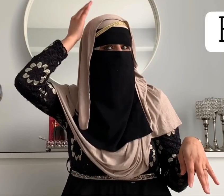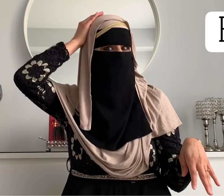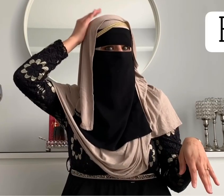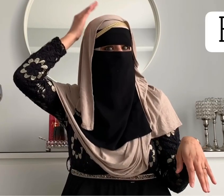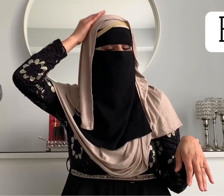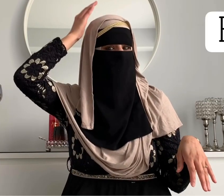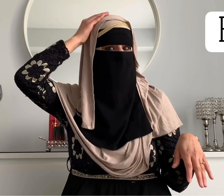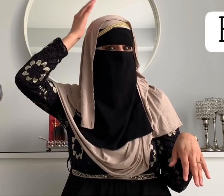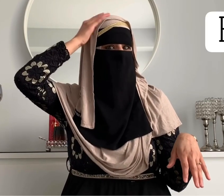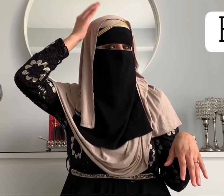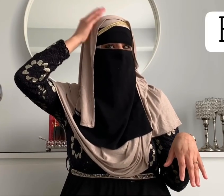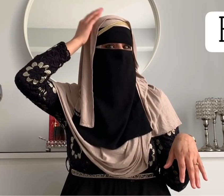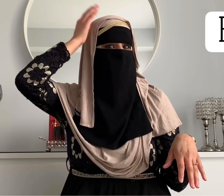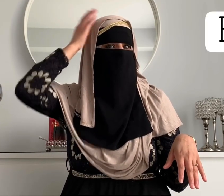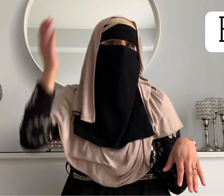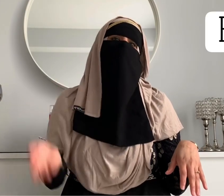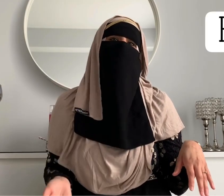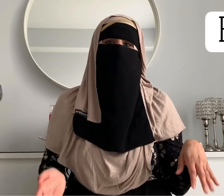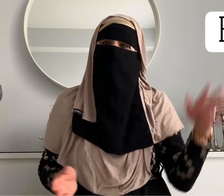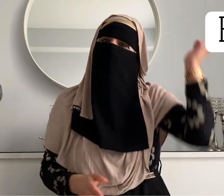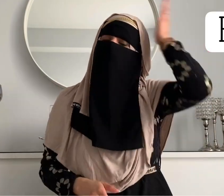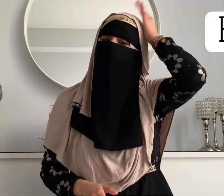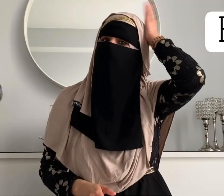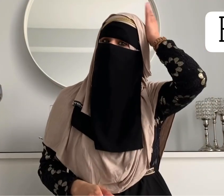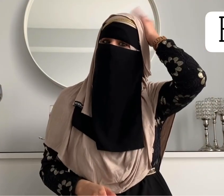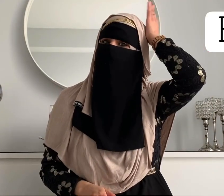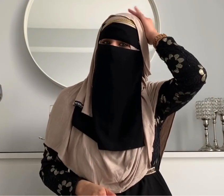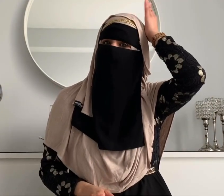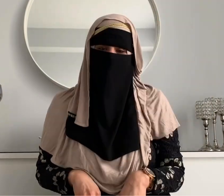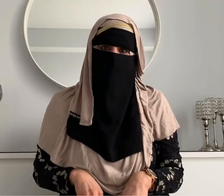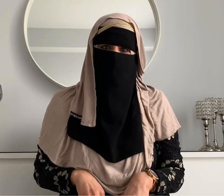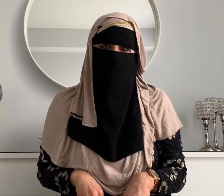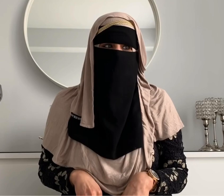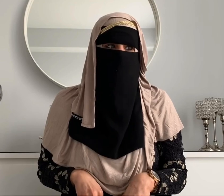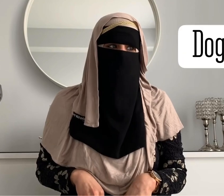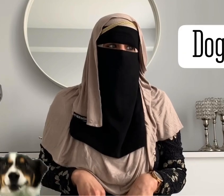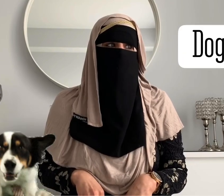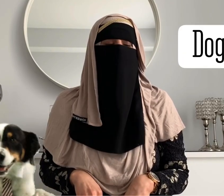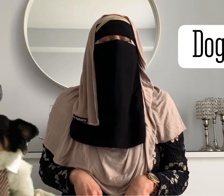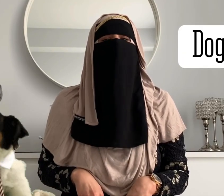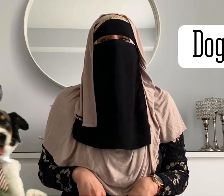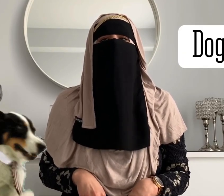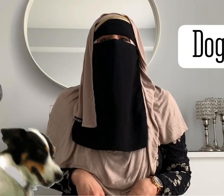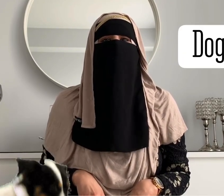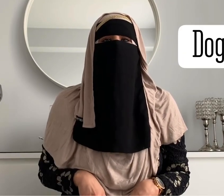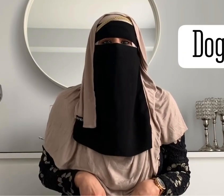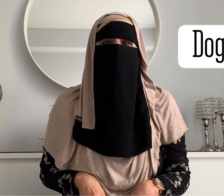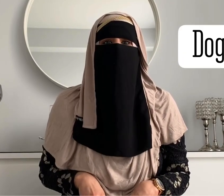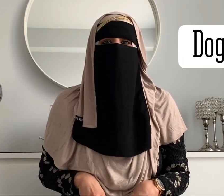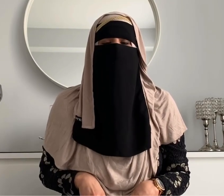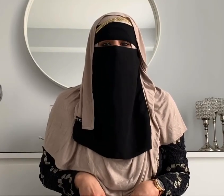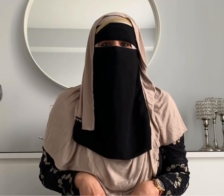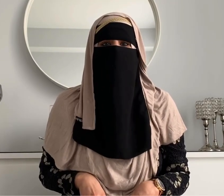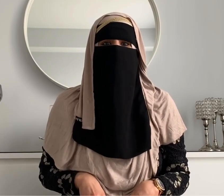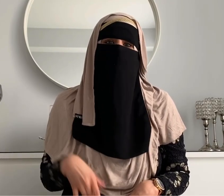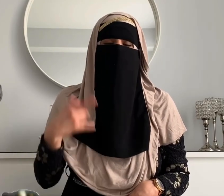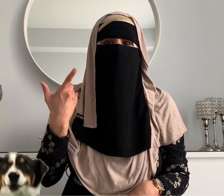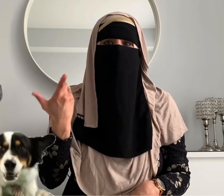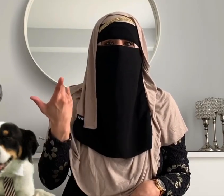and samara's sign is hat the dog it's like you take your tongue out i can't really show you